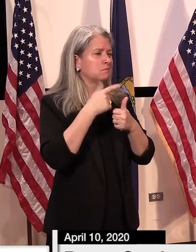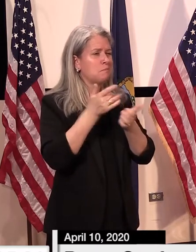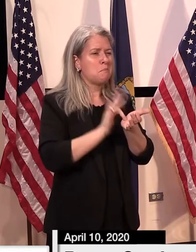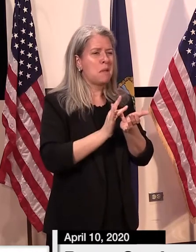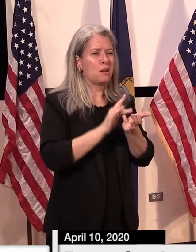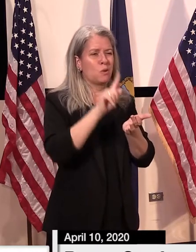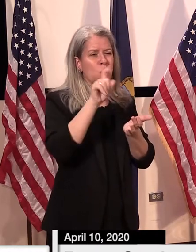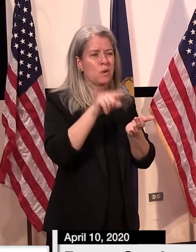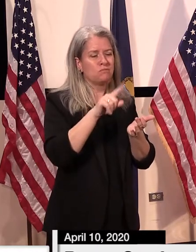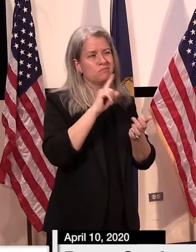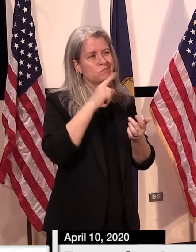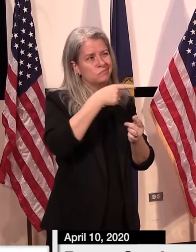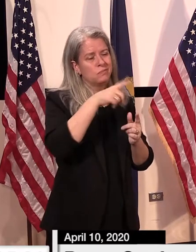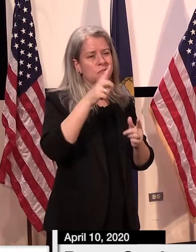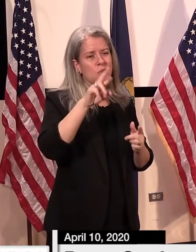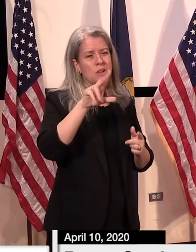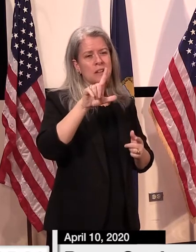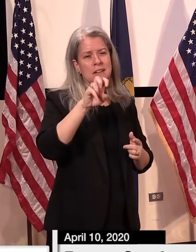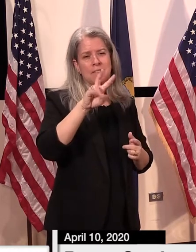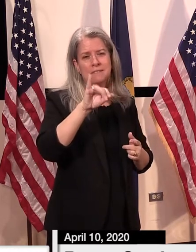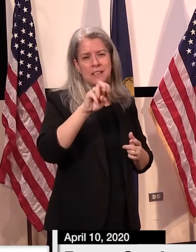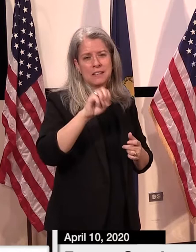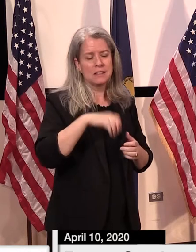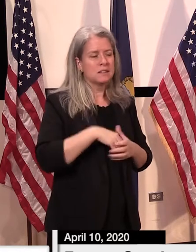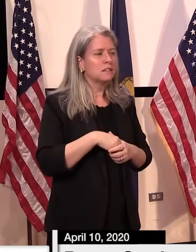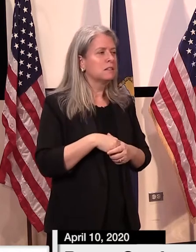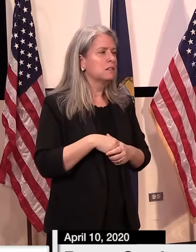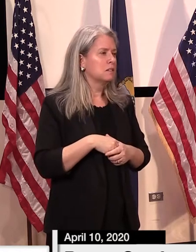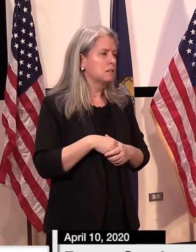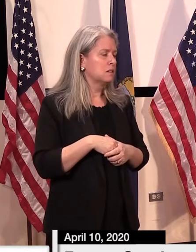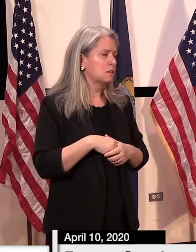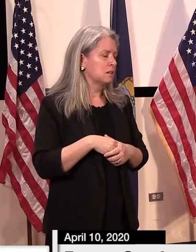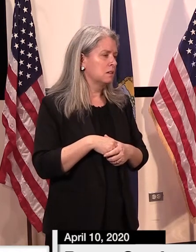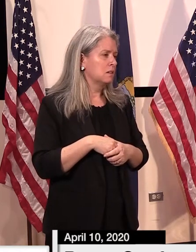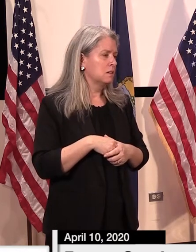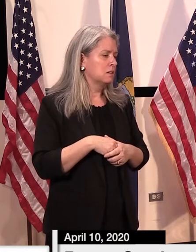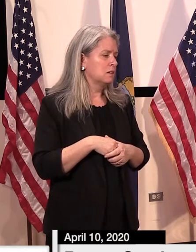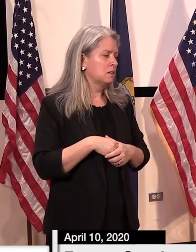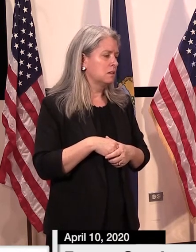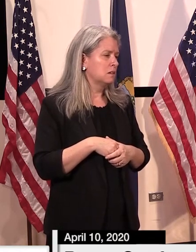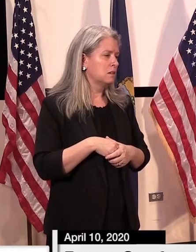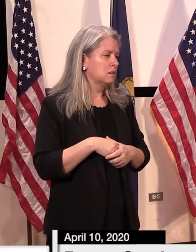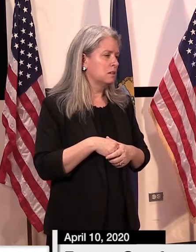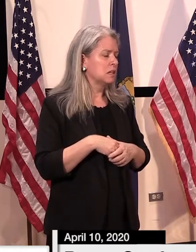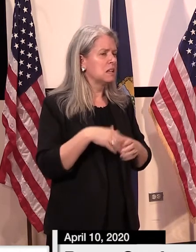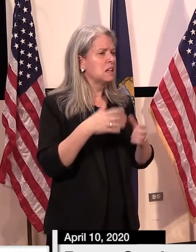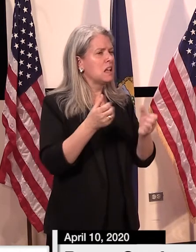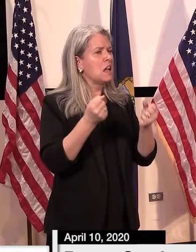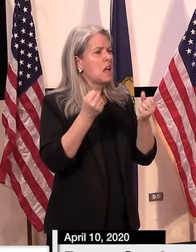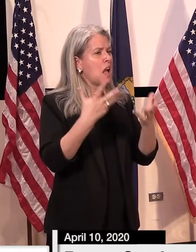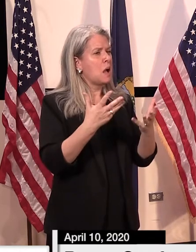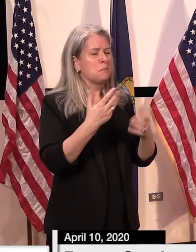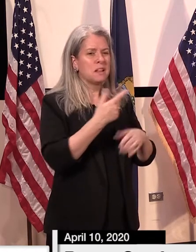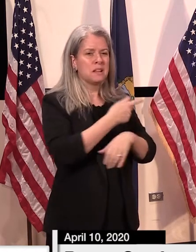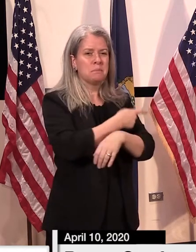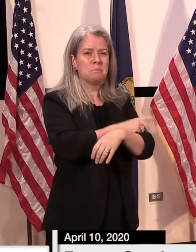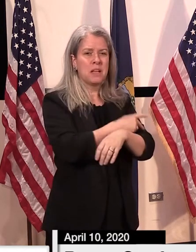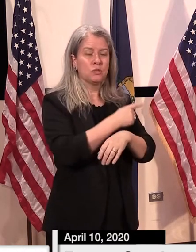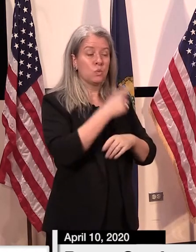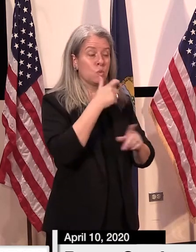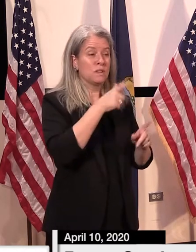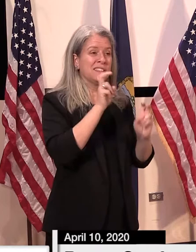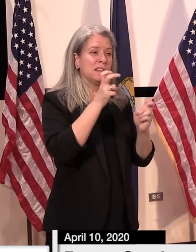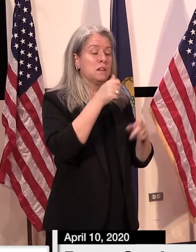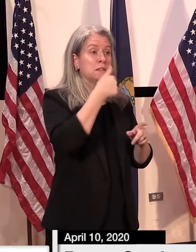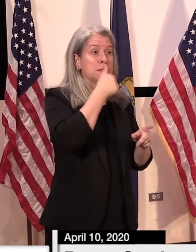guess it's for Dr. Levine. How many patients who have suffered from the COVID-19 would you now consider to have been